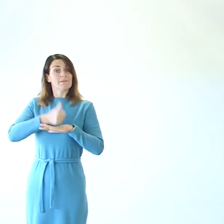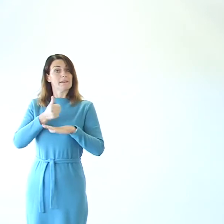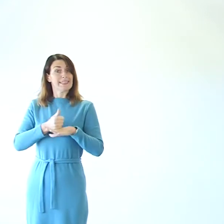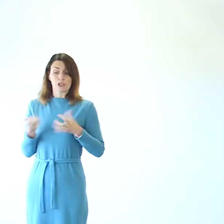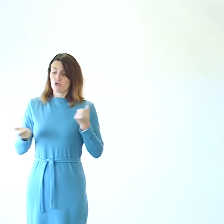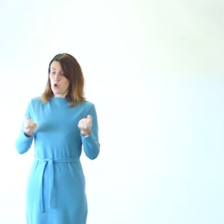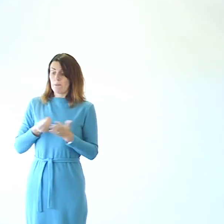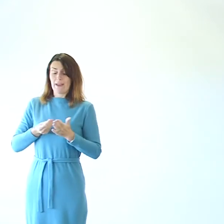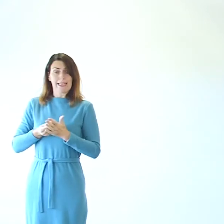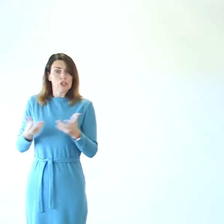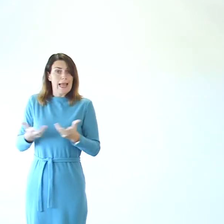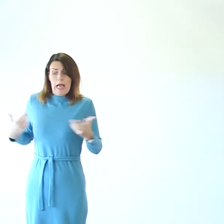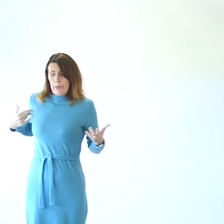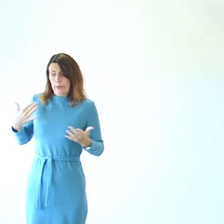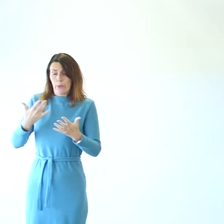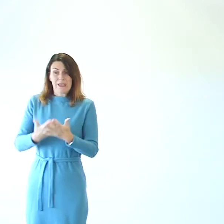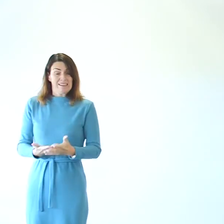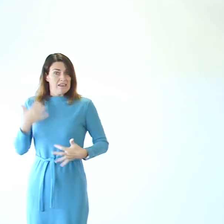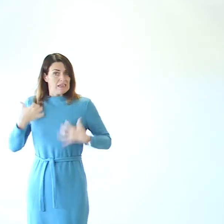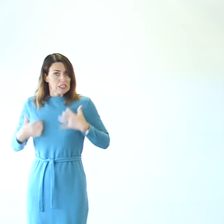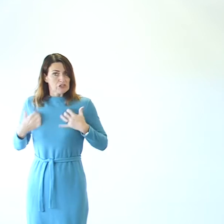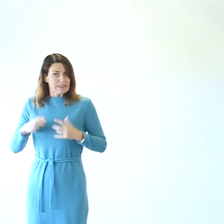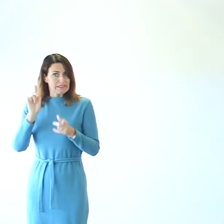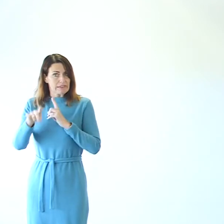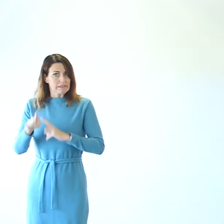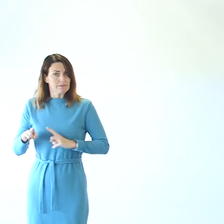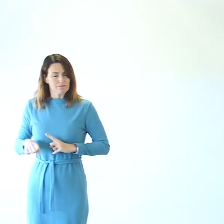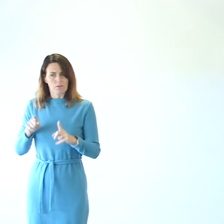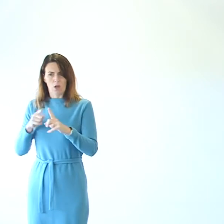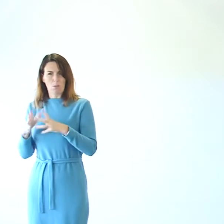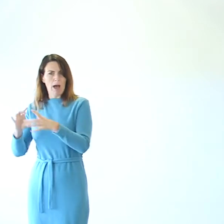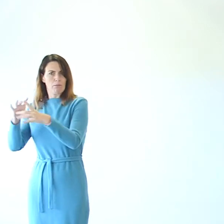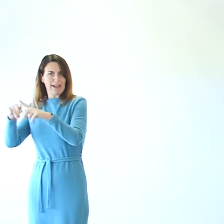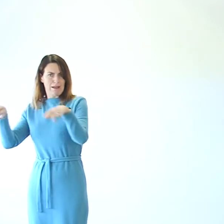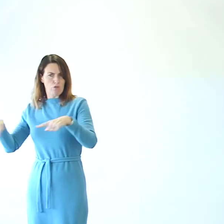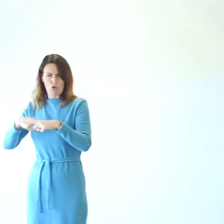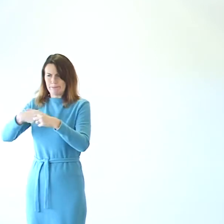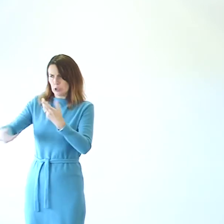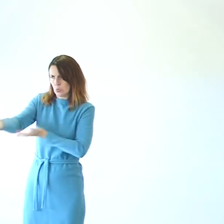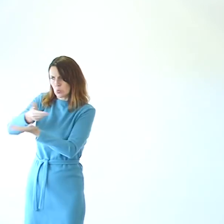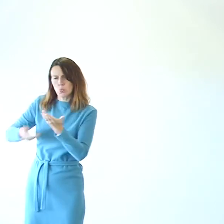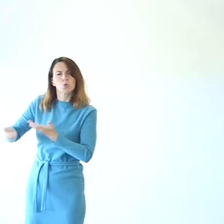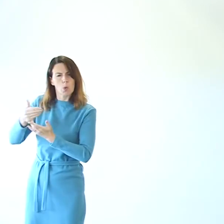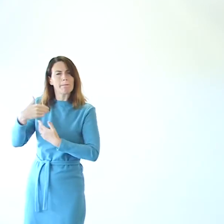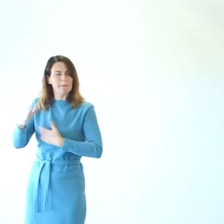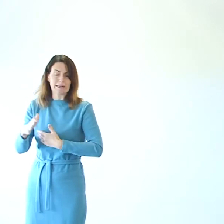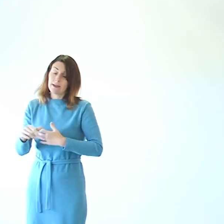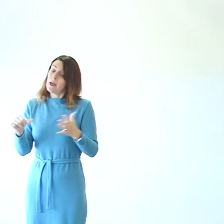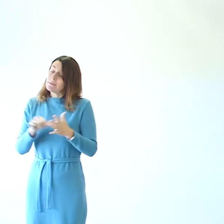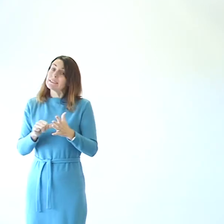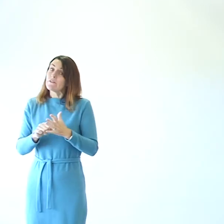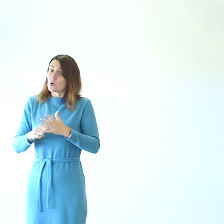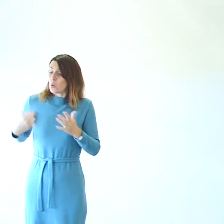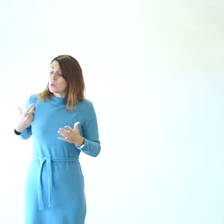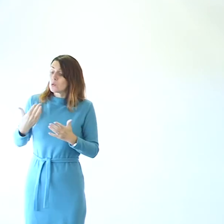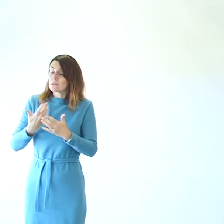cope financially? Well, there's an interesting one. I was explaining in my breakout group. Yeah, it's been a tough call